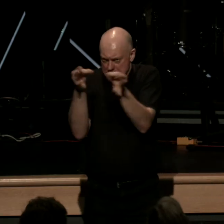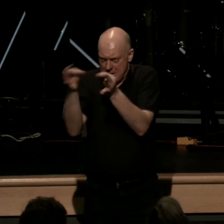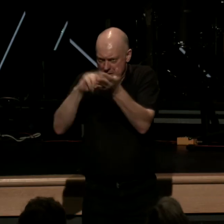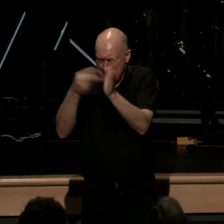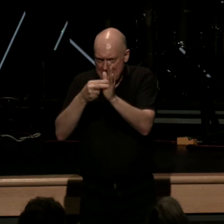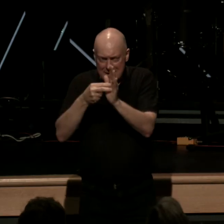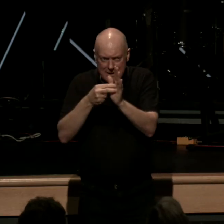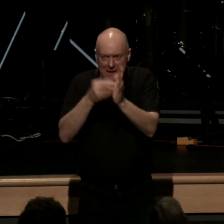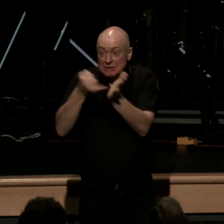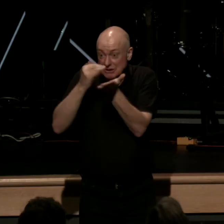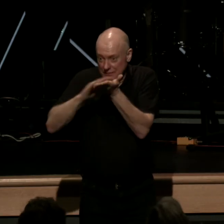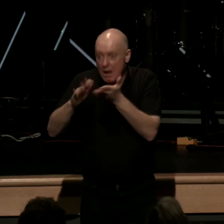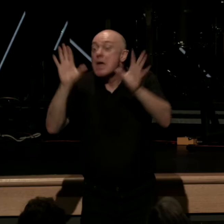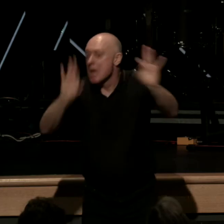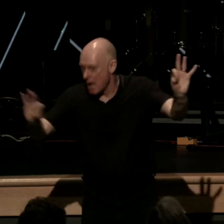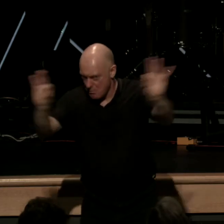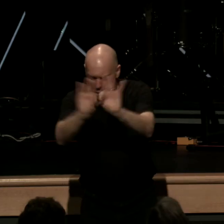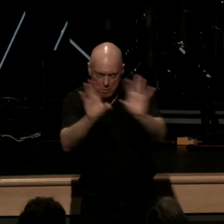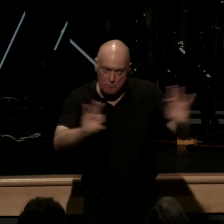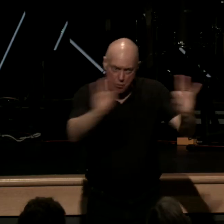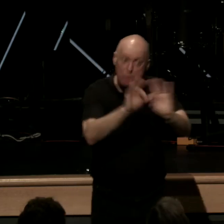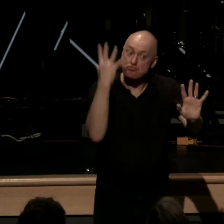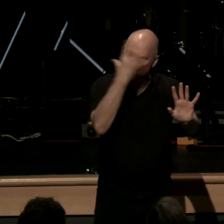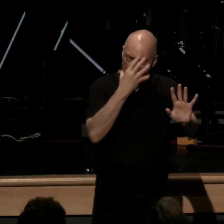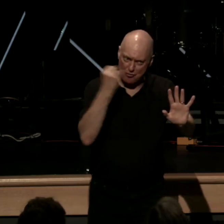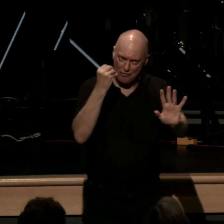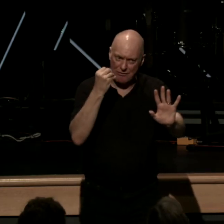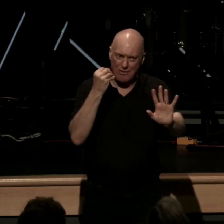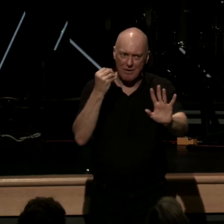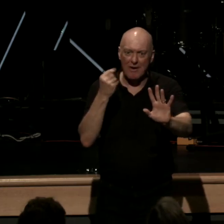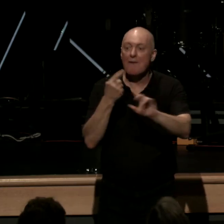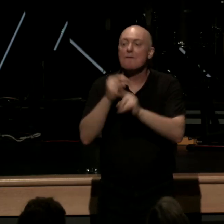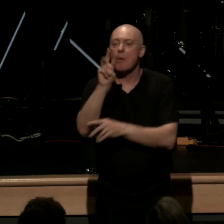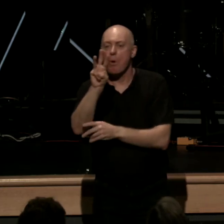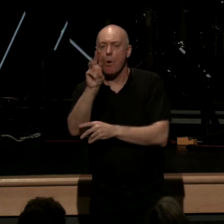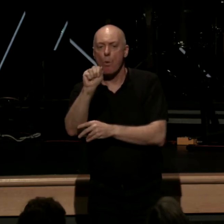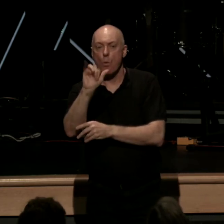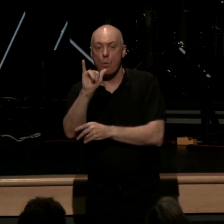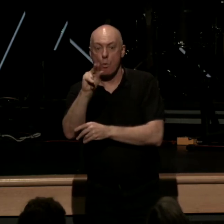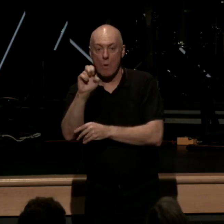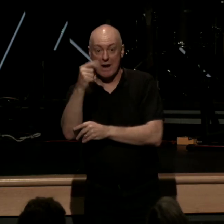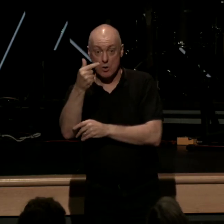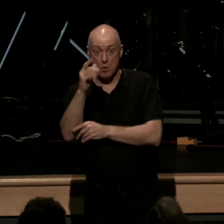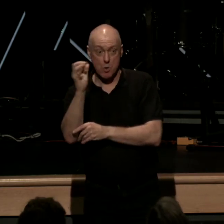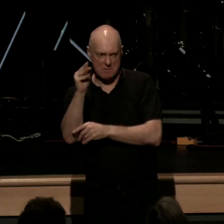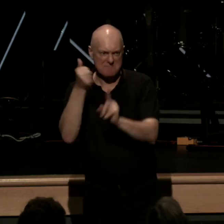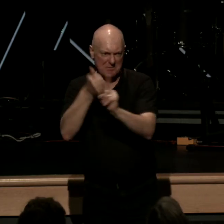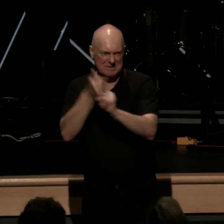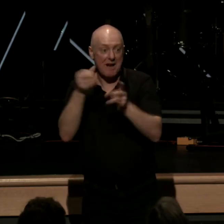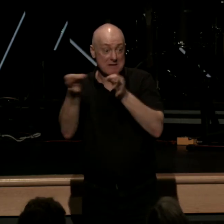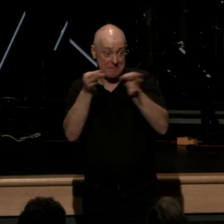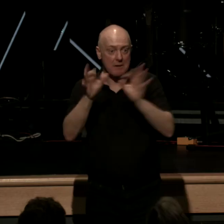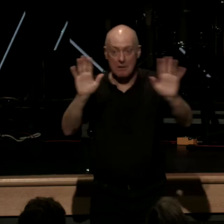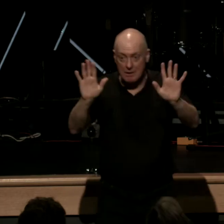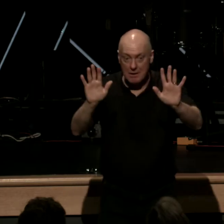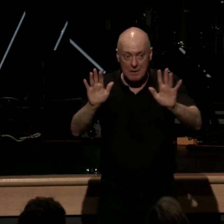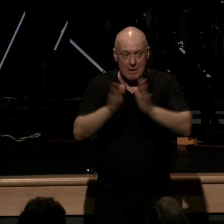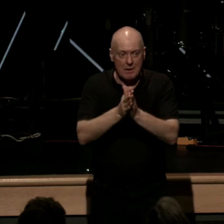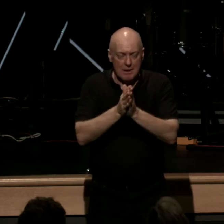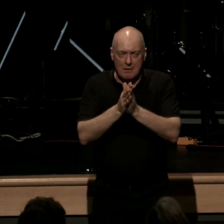this is massively important this is beautiful this is taken from Wayne Grudem justification is this okay you gotta get this okay if don't know this you gotta get this okay you